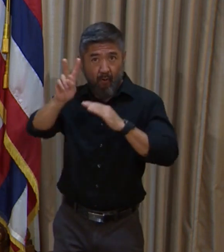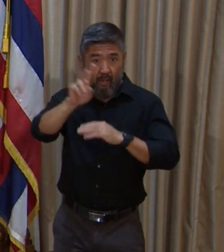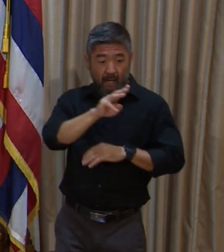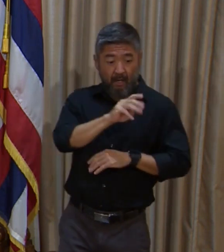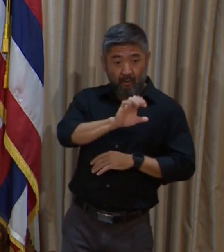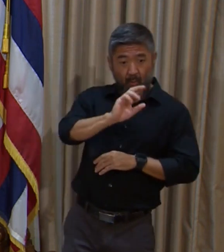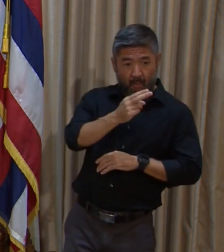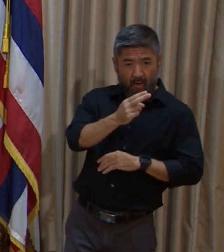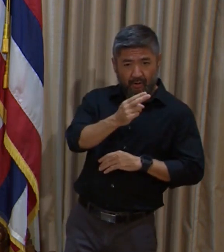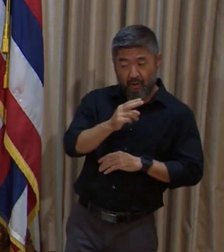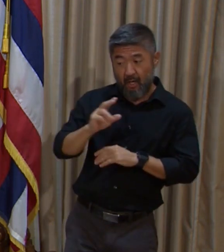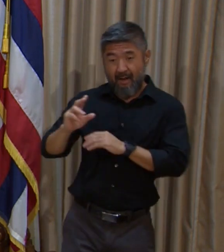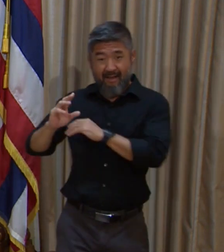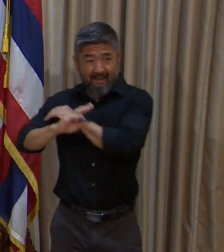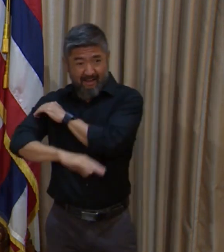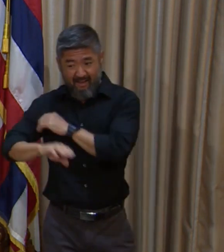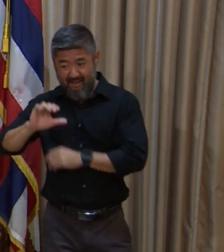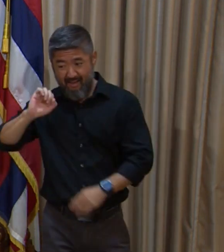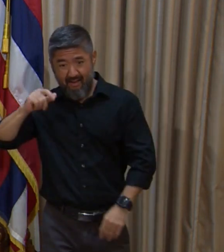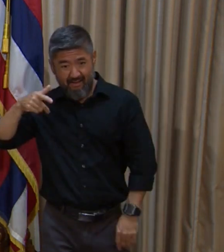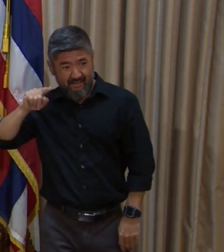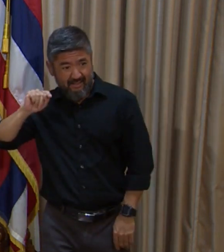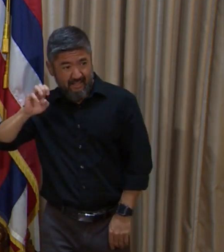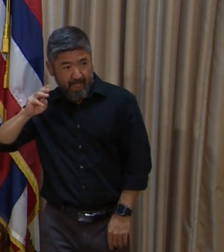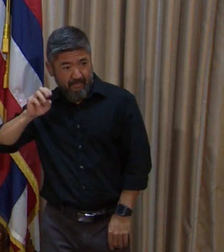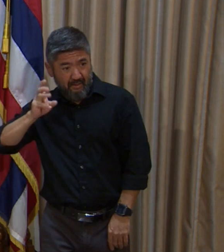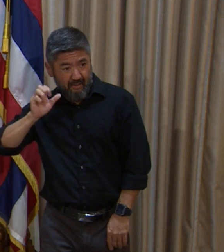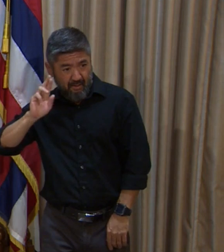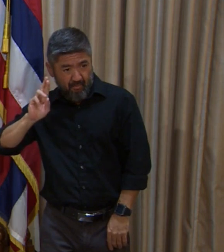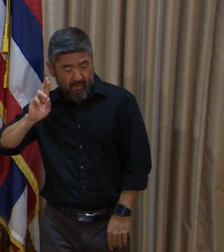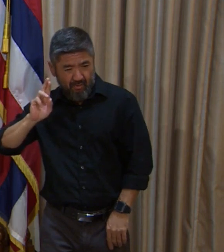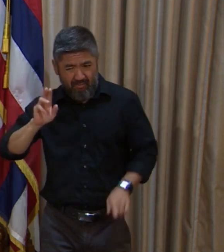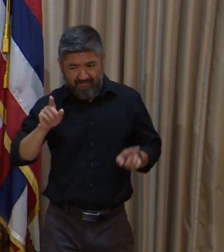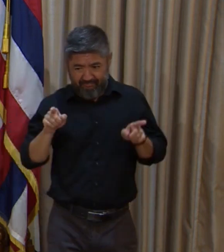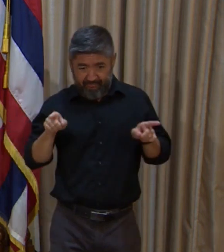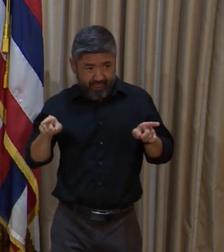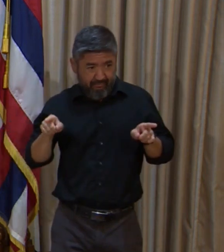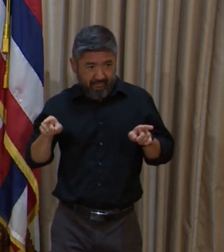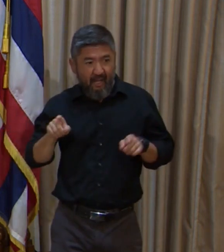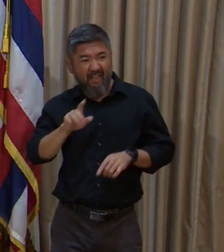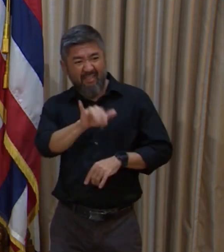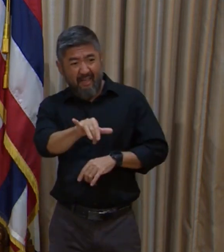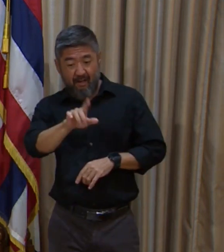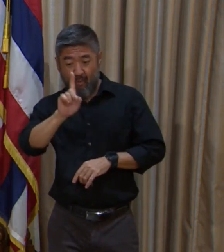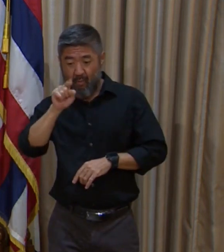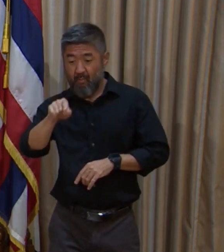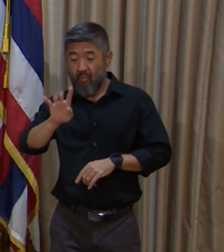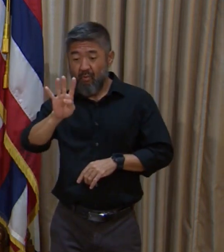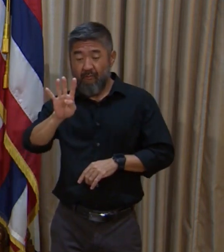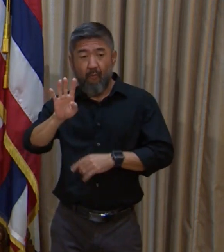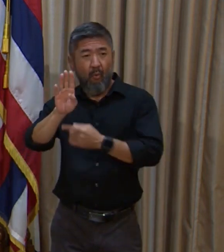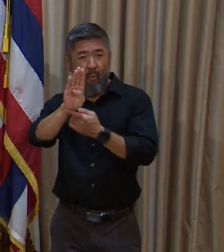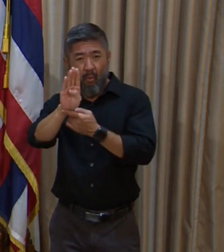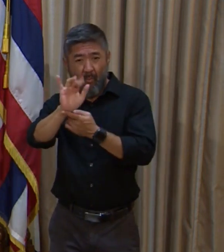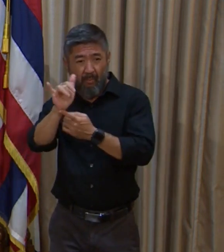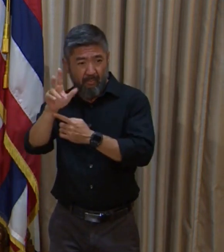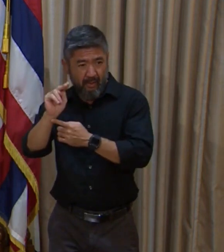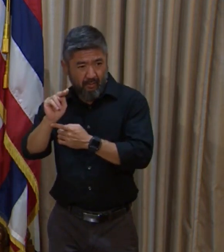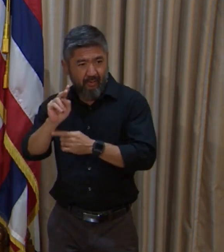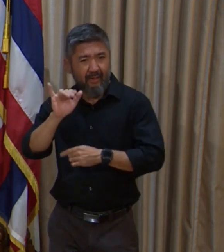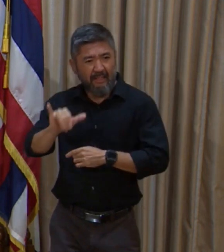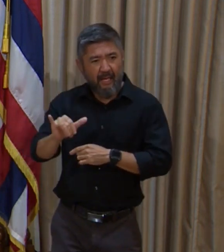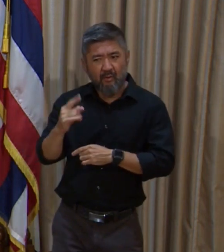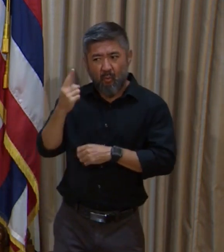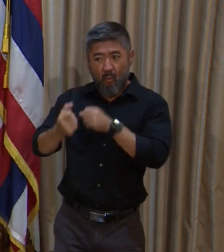of this year. And the $1.4 billion is the annual shortfall, the